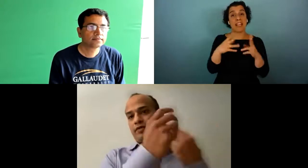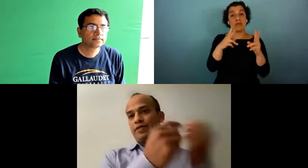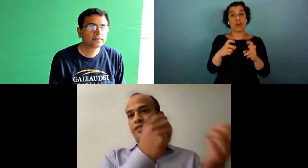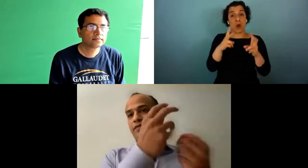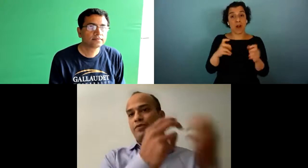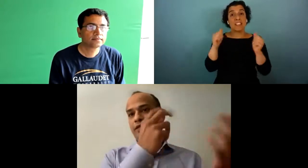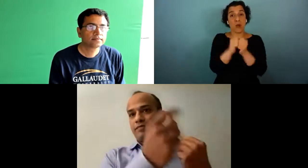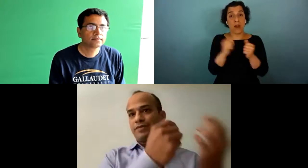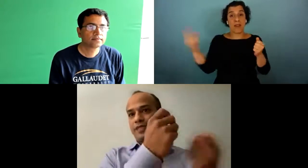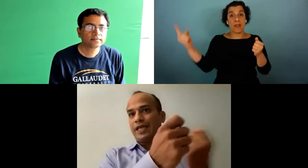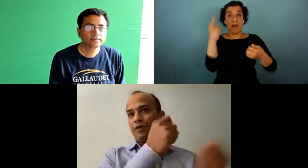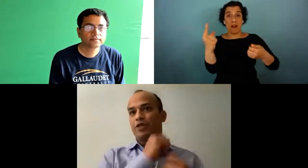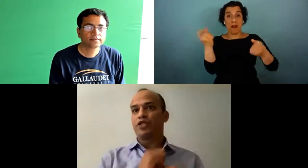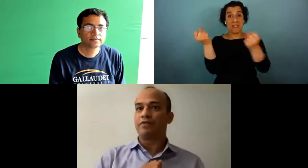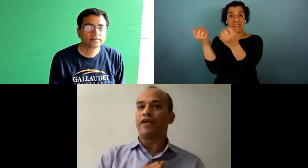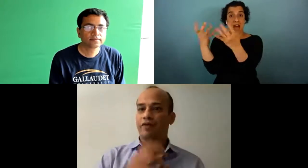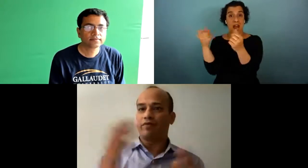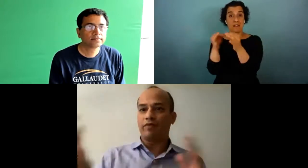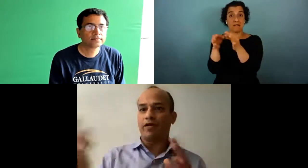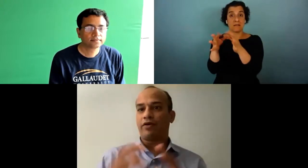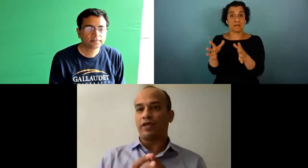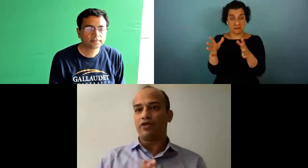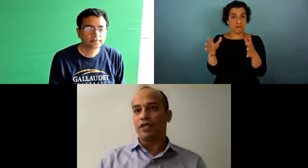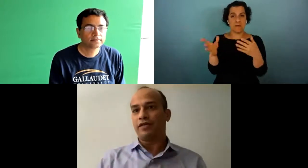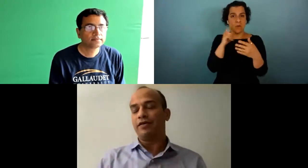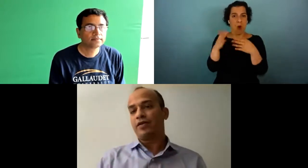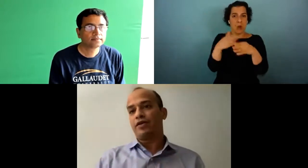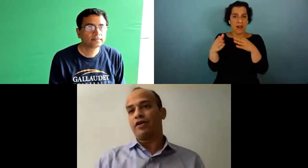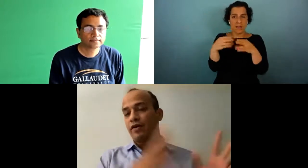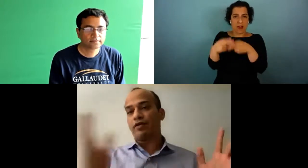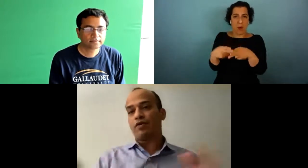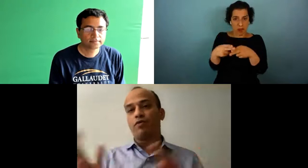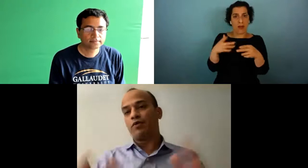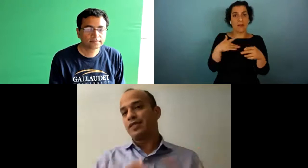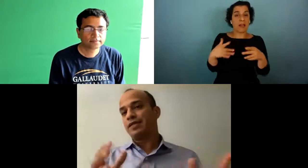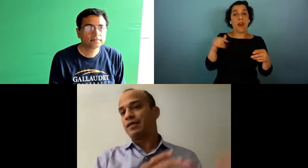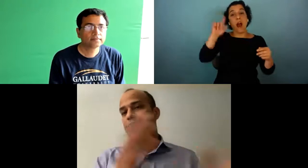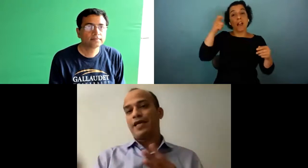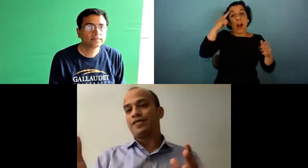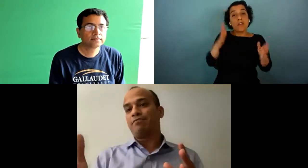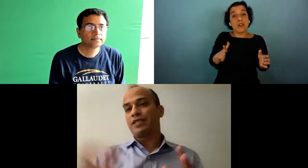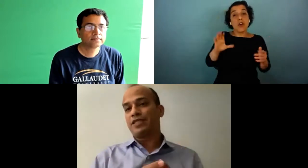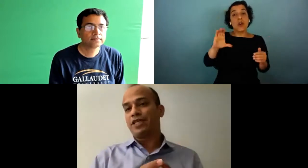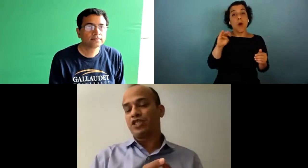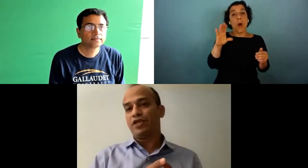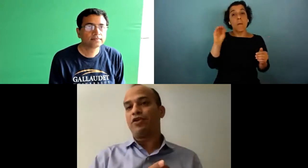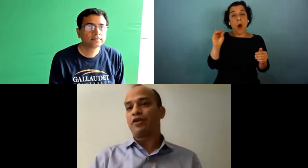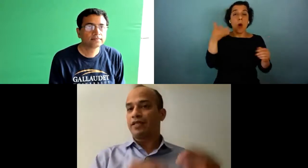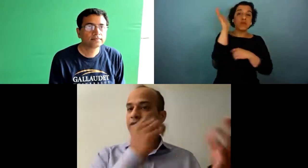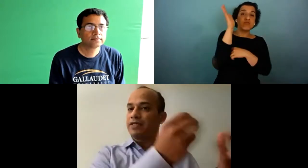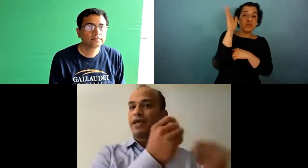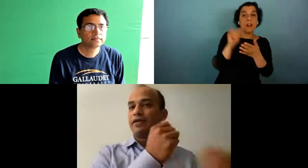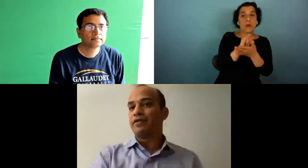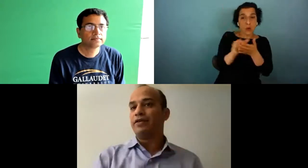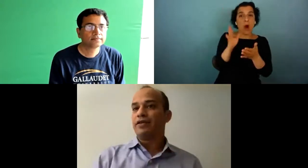signer with somebody doing sign language right for whatever recording usually in the you know governor como is making some presentation in new york